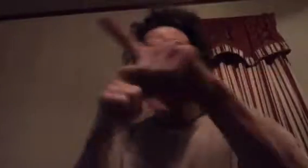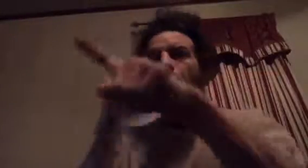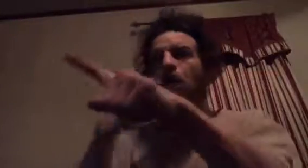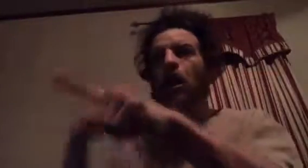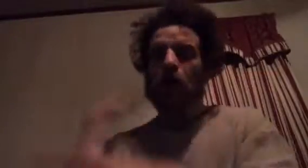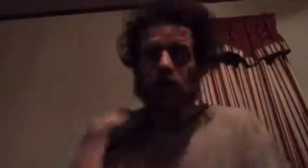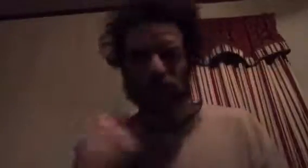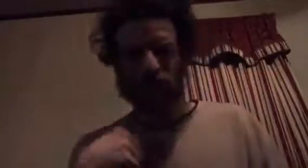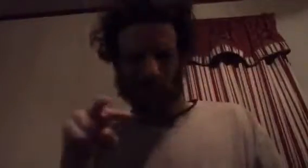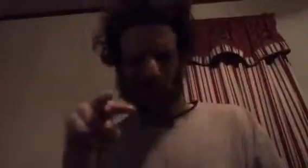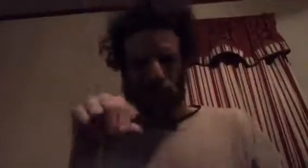I got on this,